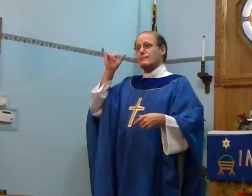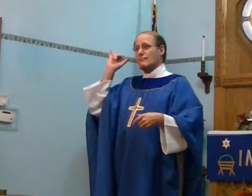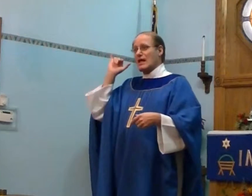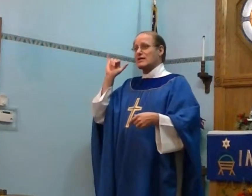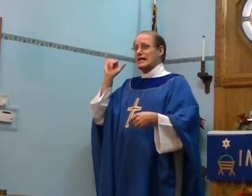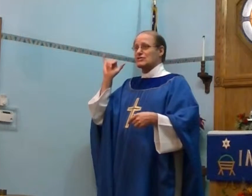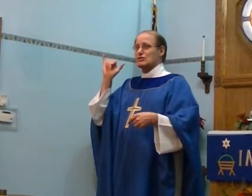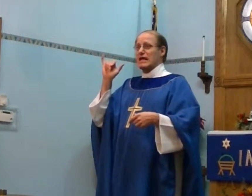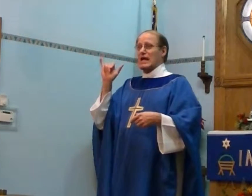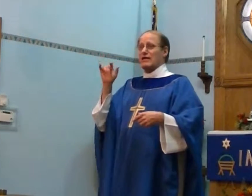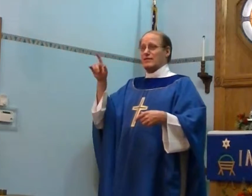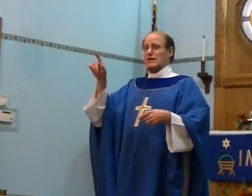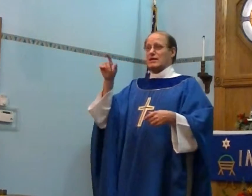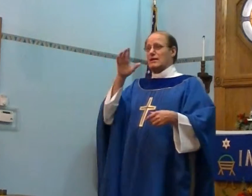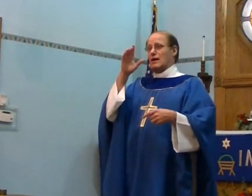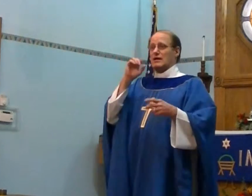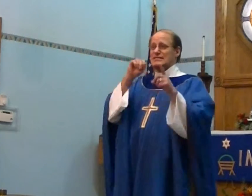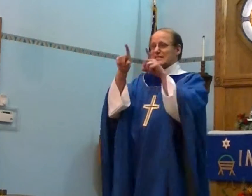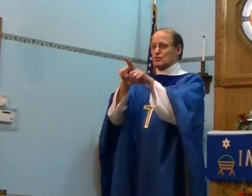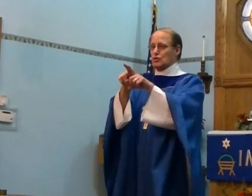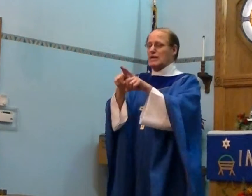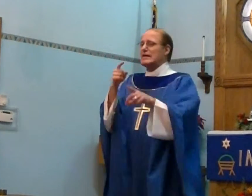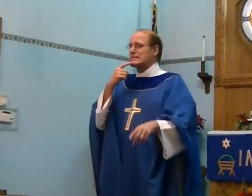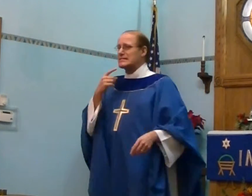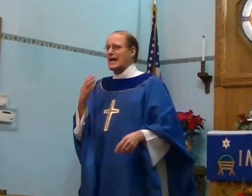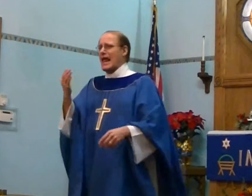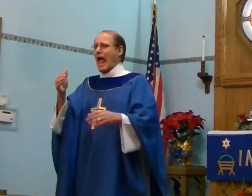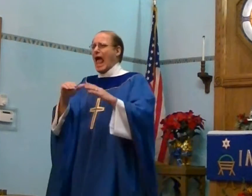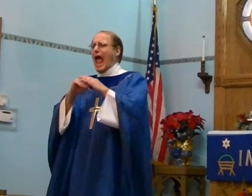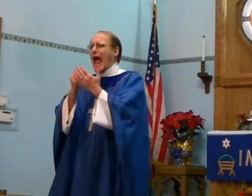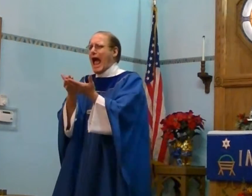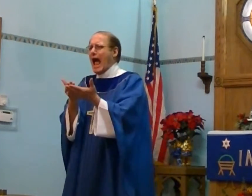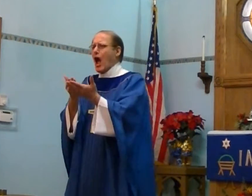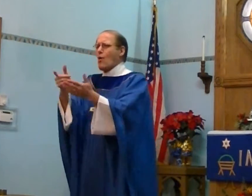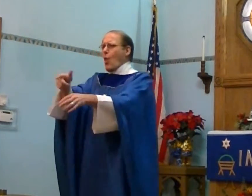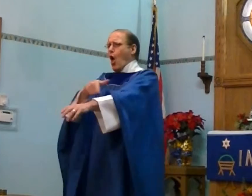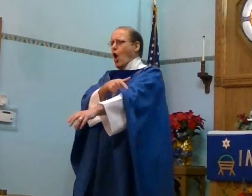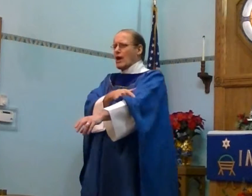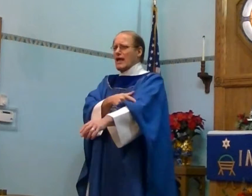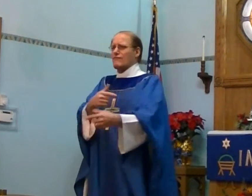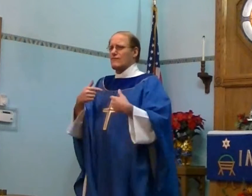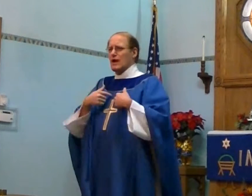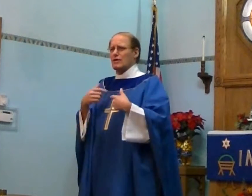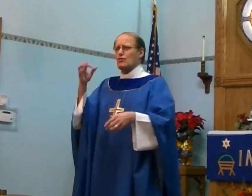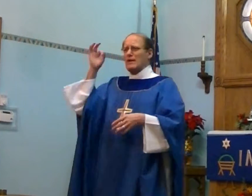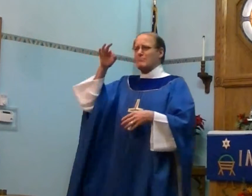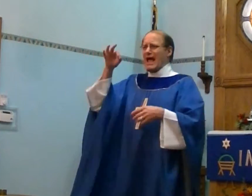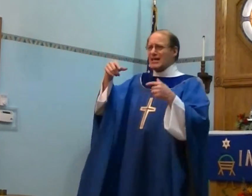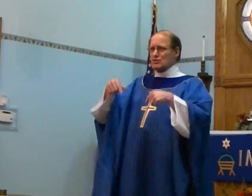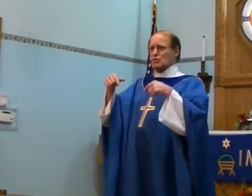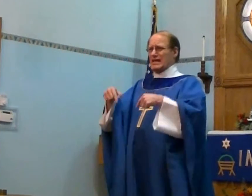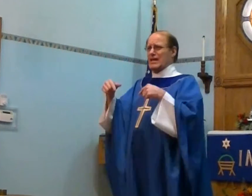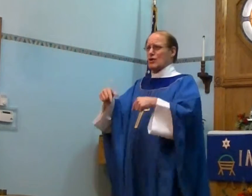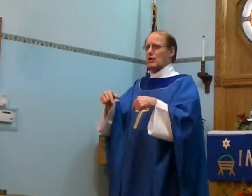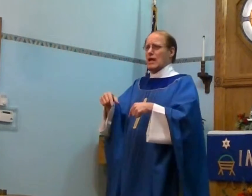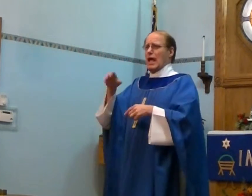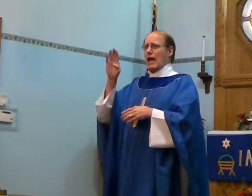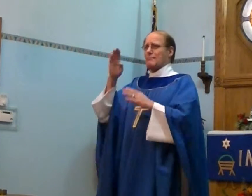Yesterday, the sister said, How long have you been pastor here at